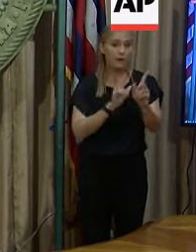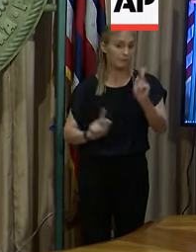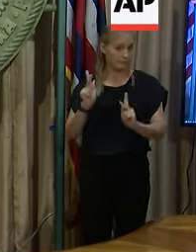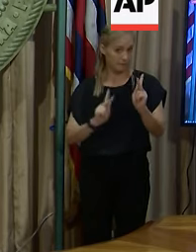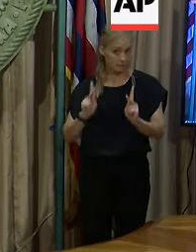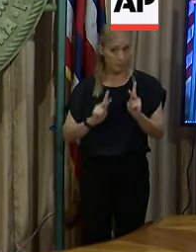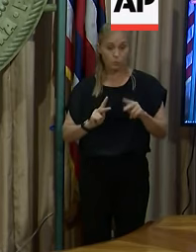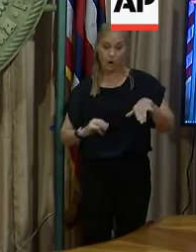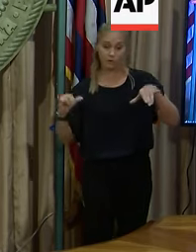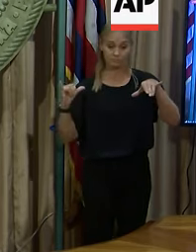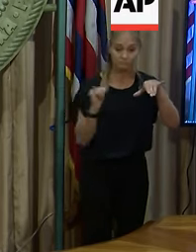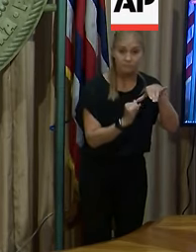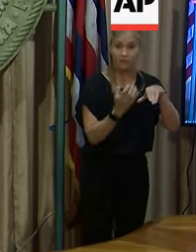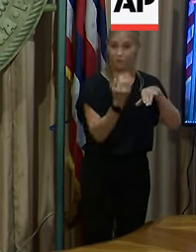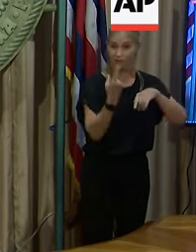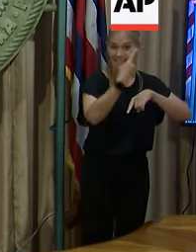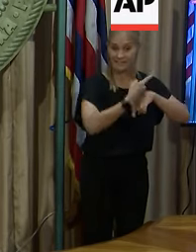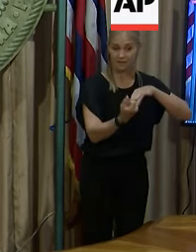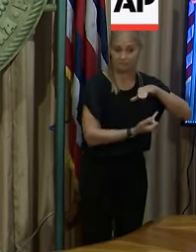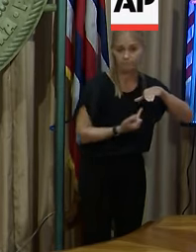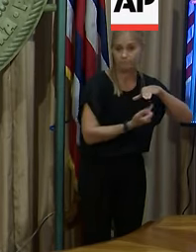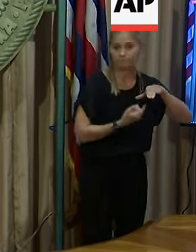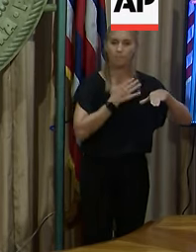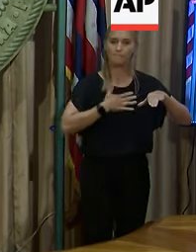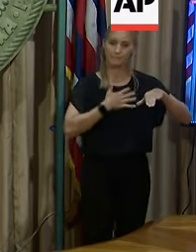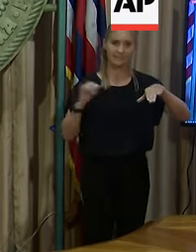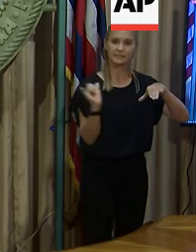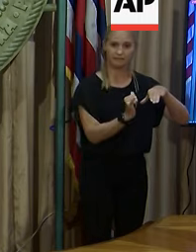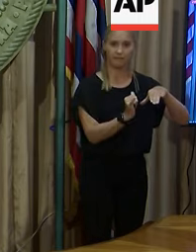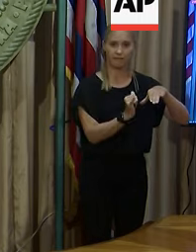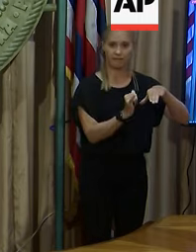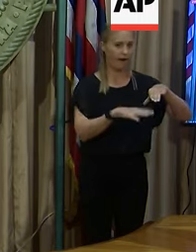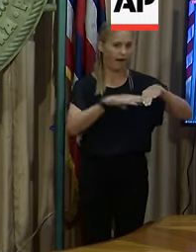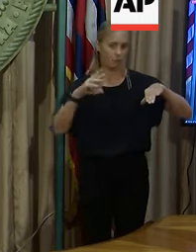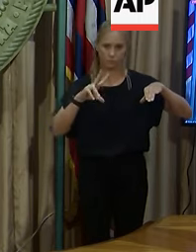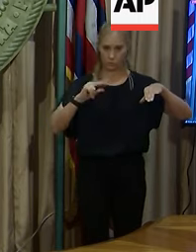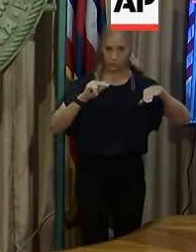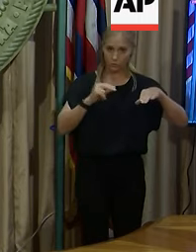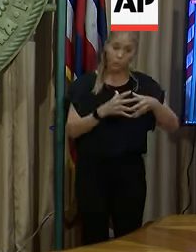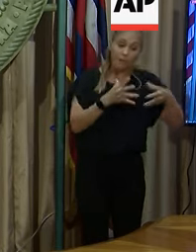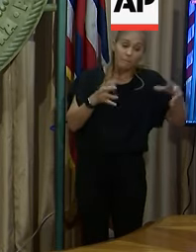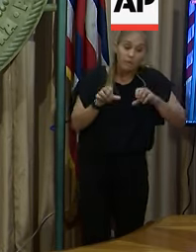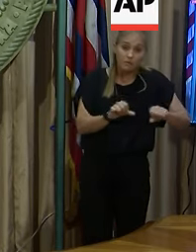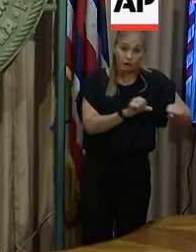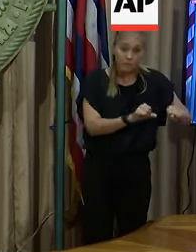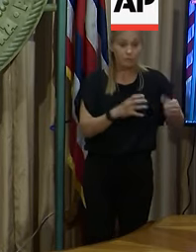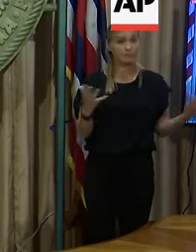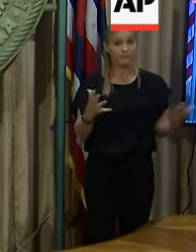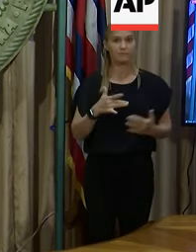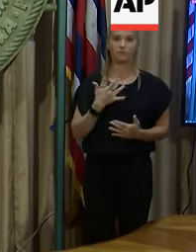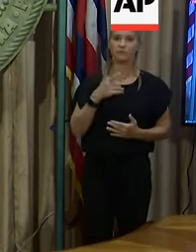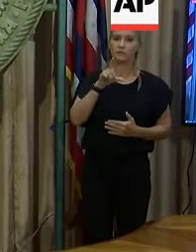is in quarantine that you should remain in quarantine to the extent possible. If you need